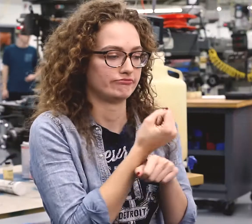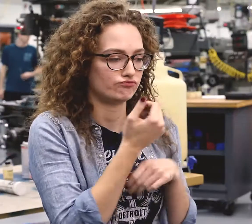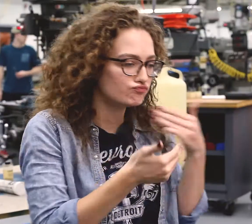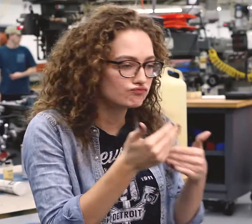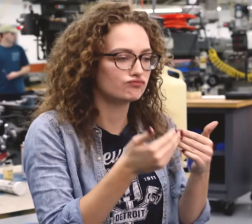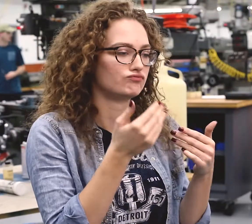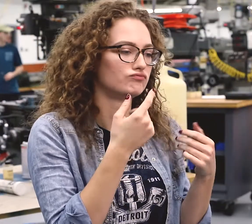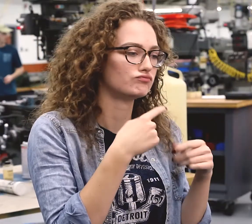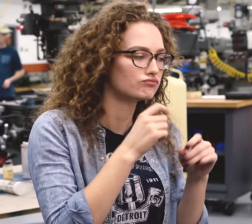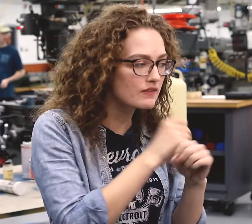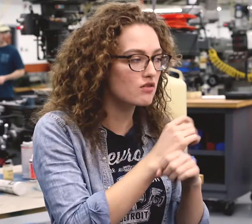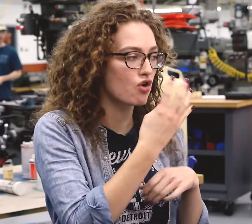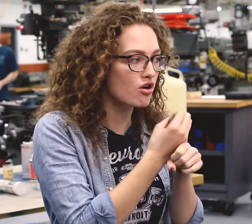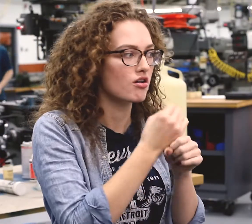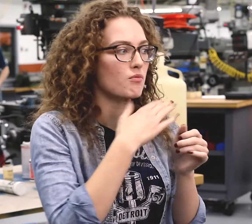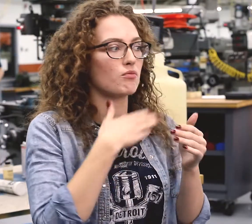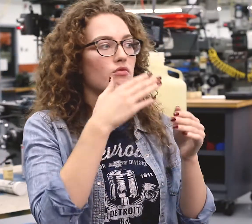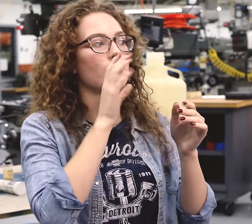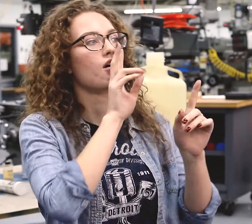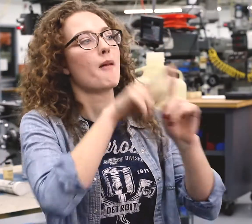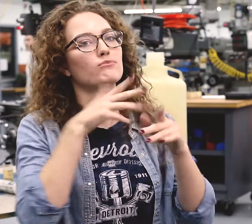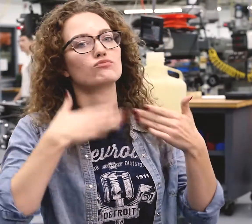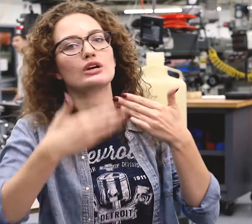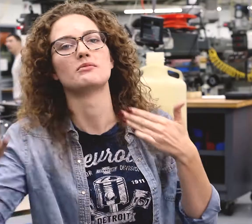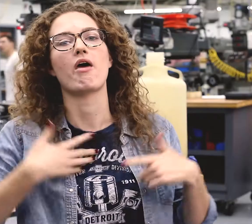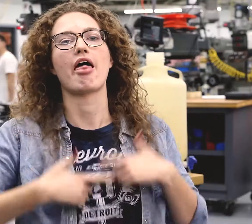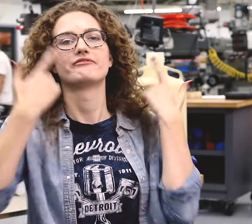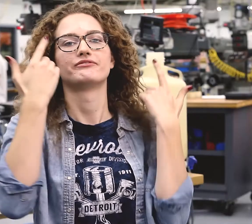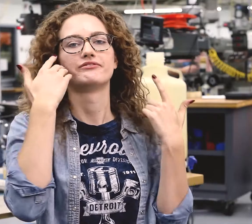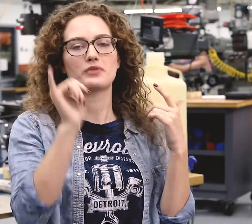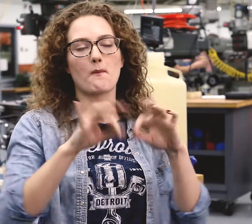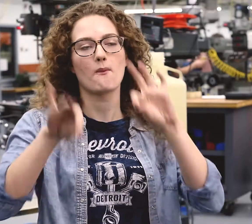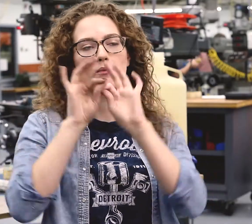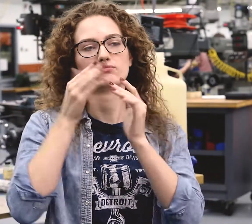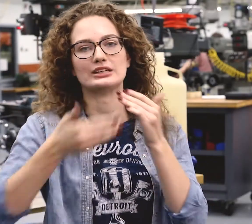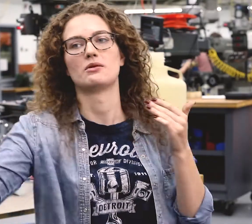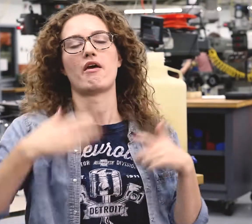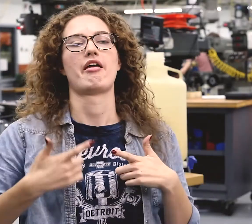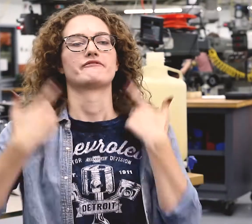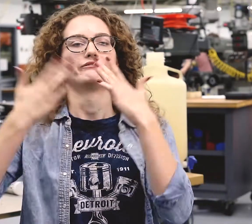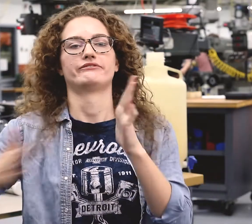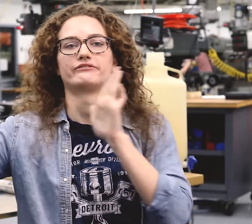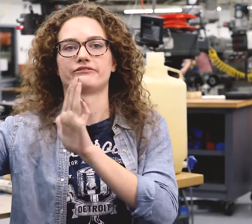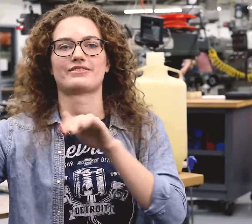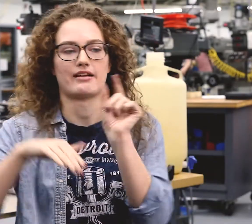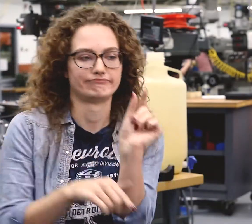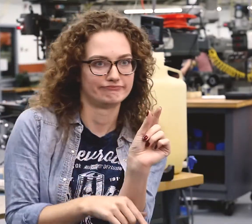knew I'd have to fight for access during college, but the lessons learned would stay with me for the rest of my life. After all, college is